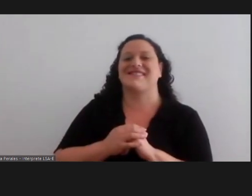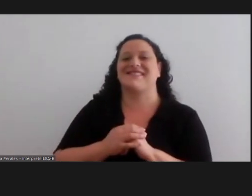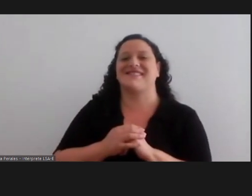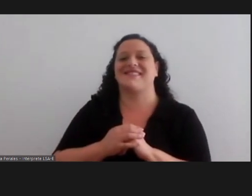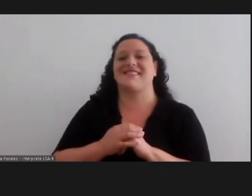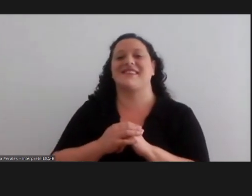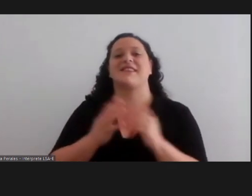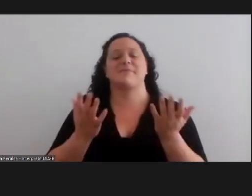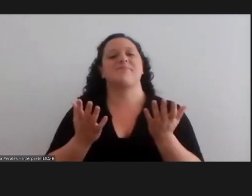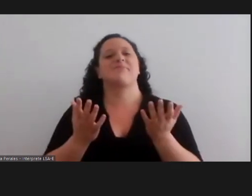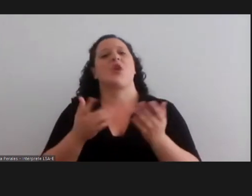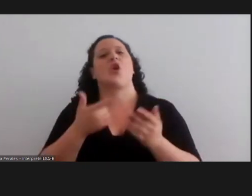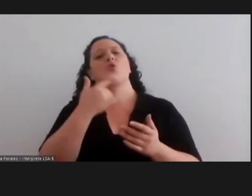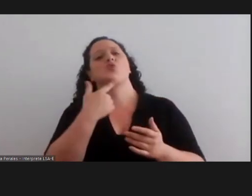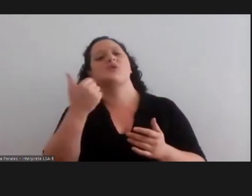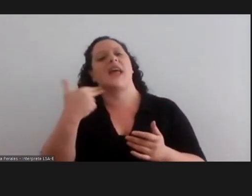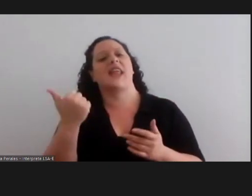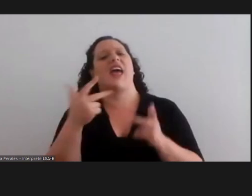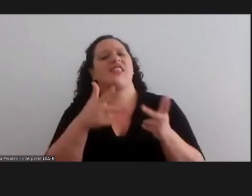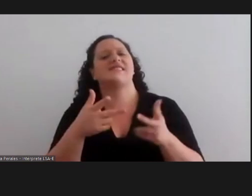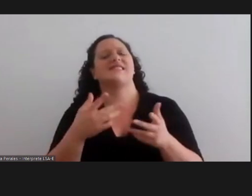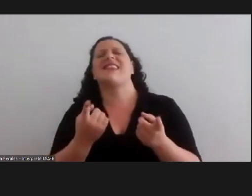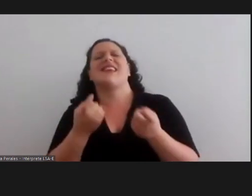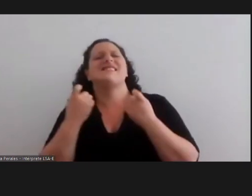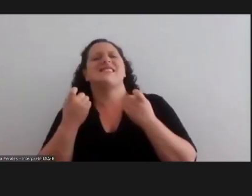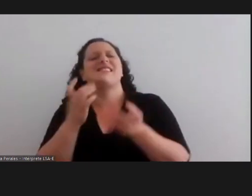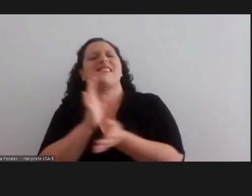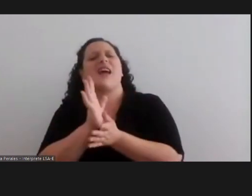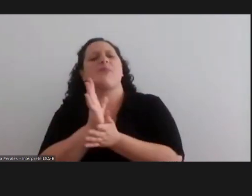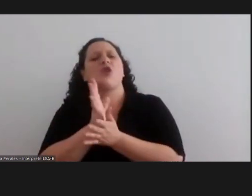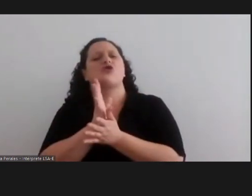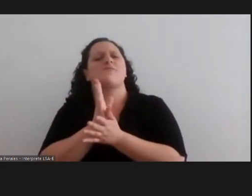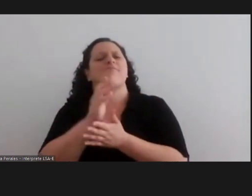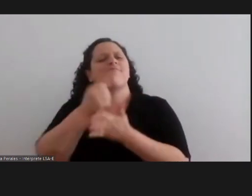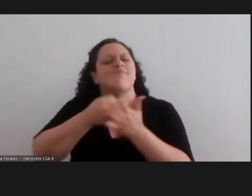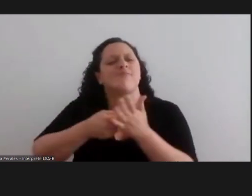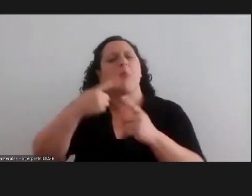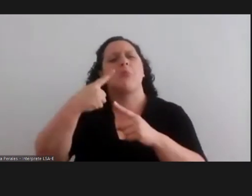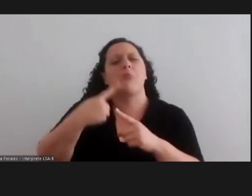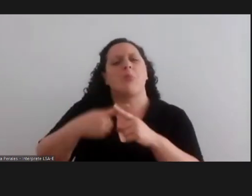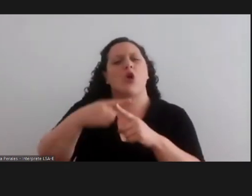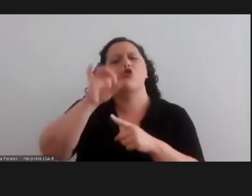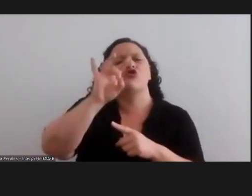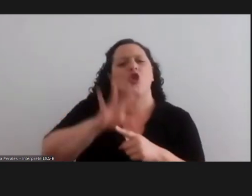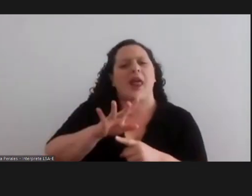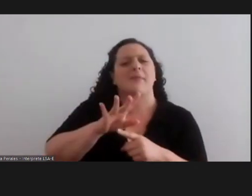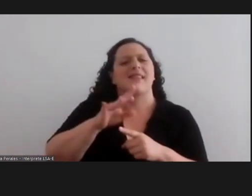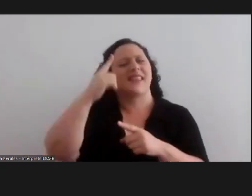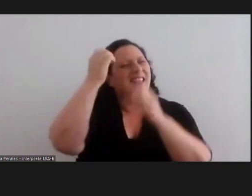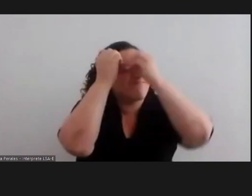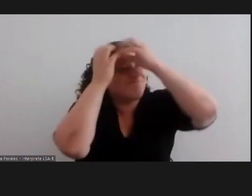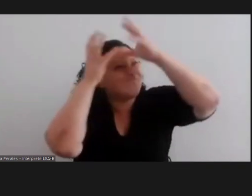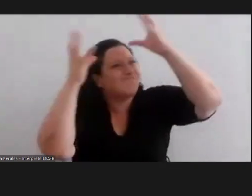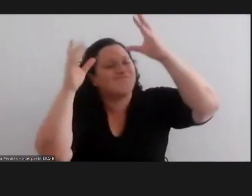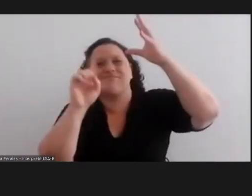we need susana says to focus not only on the symbolic arena but also